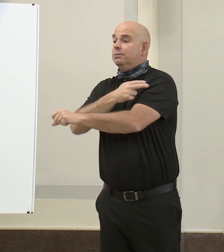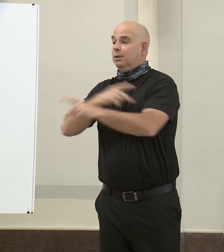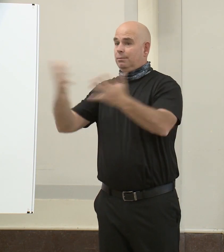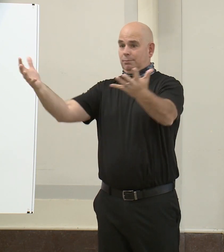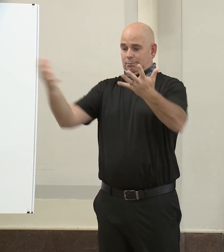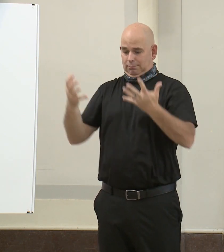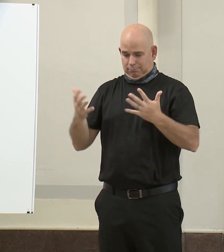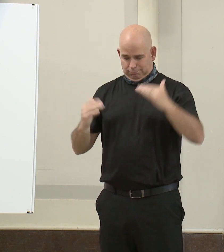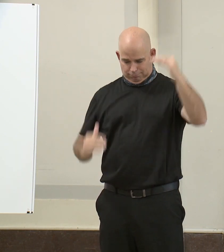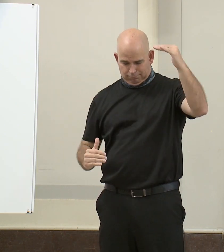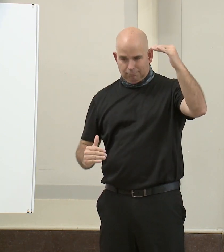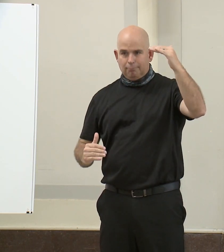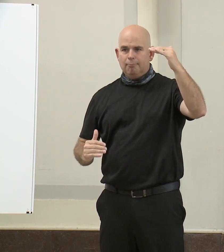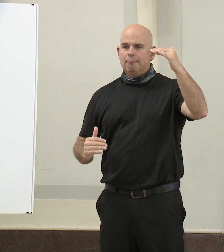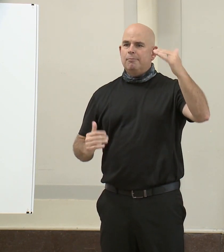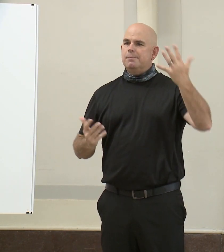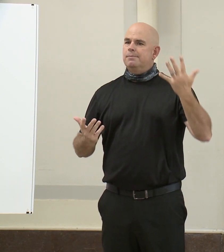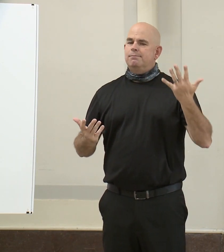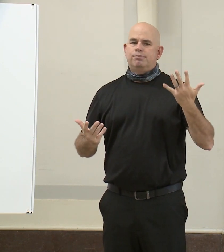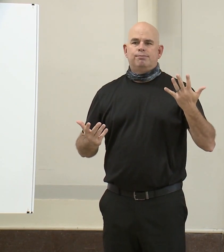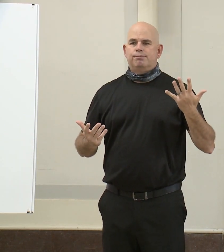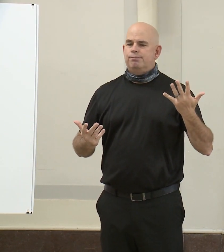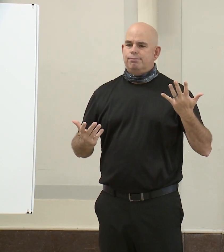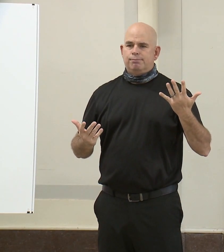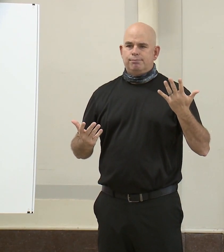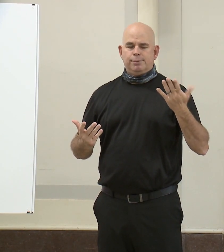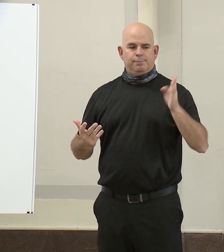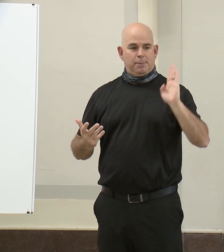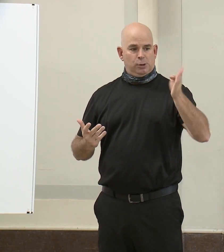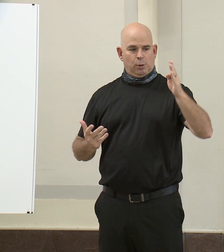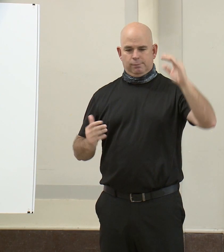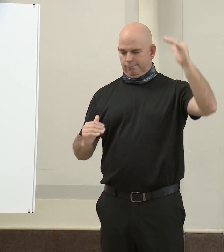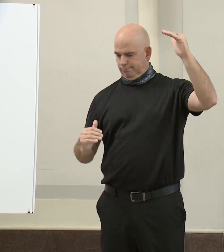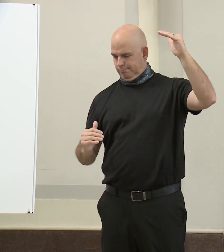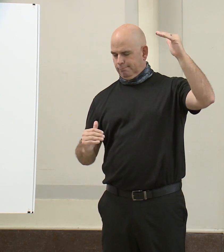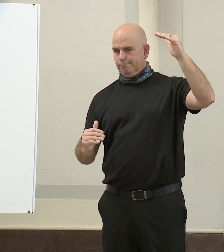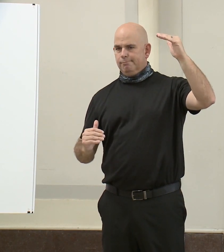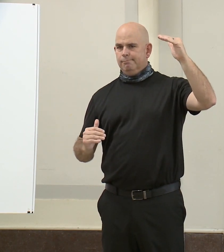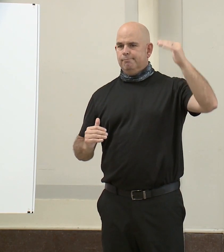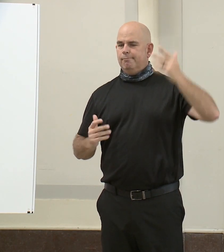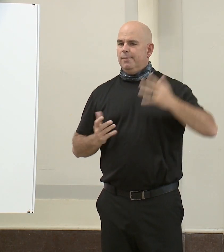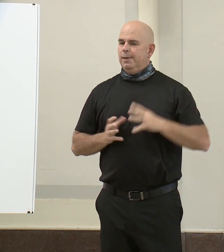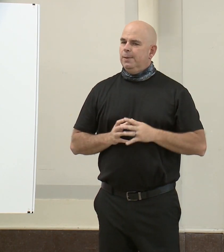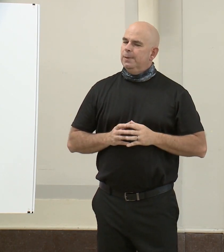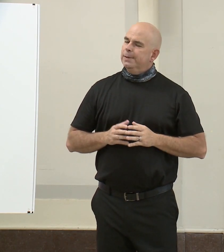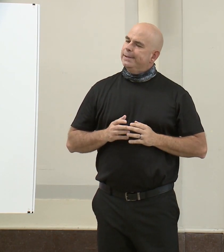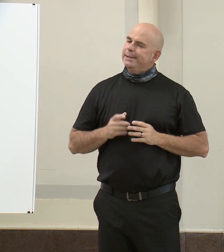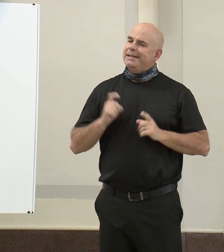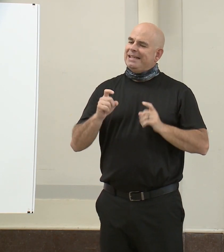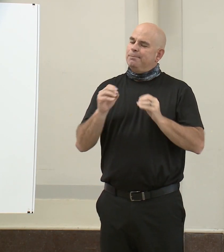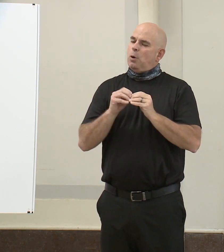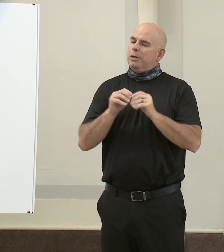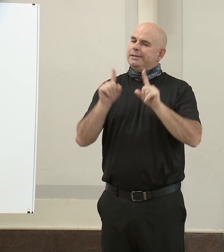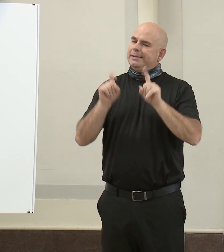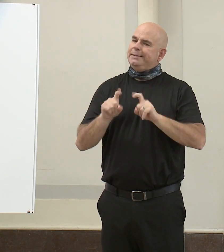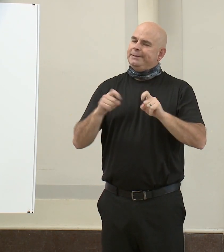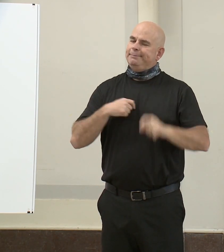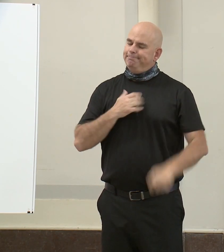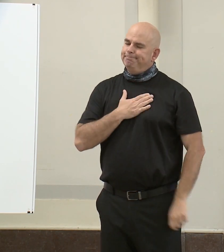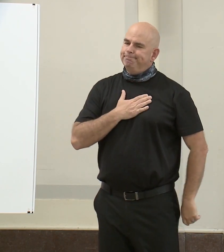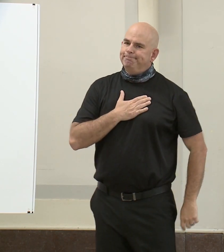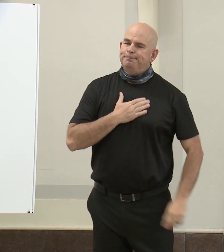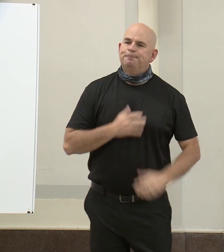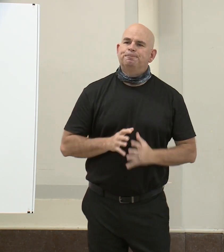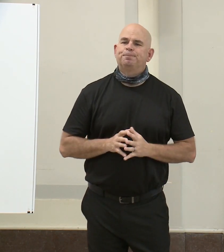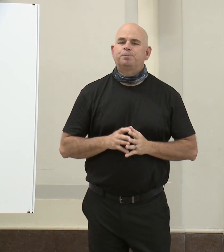where we are currently and where the CDC guidance is recommended we be at to re I am hopeful